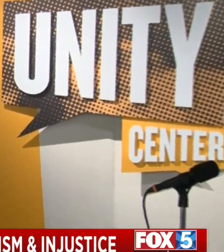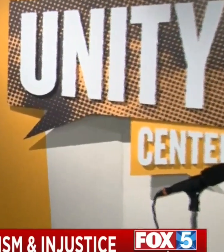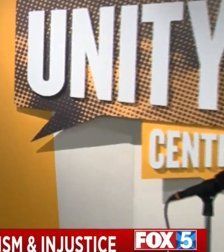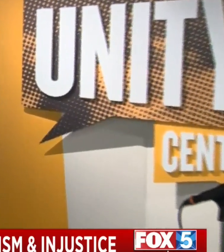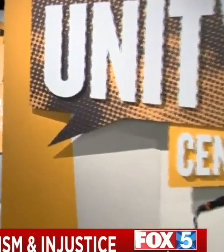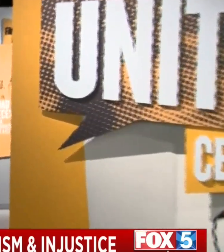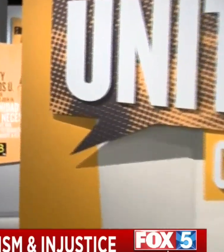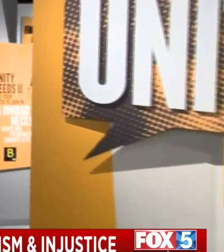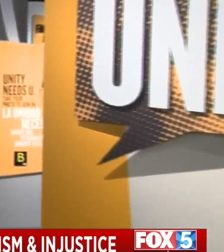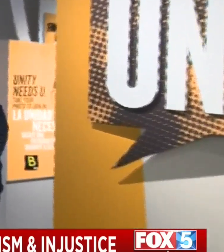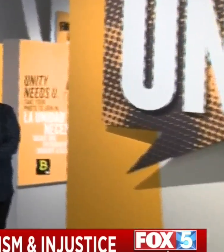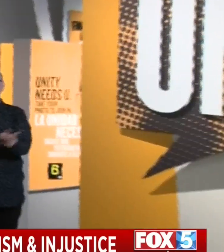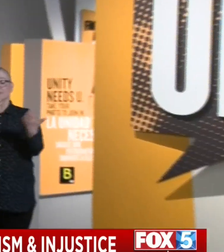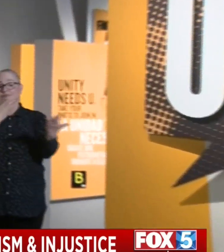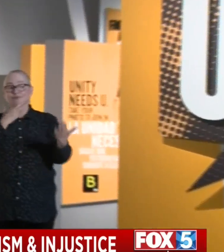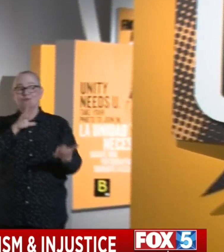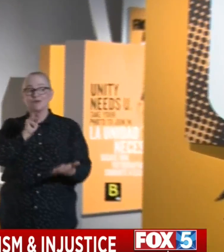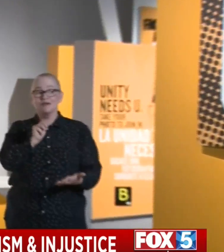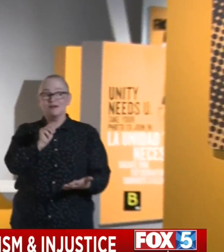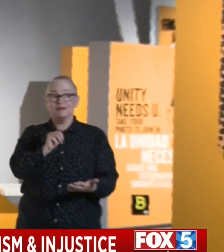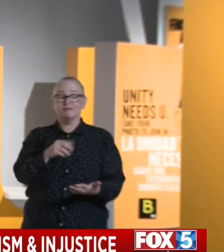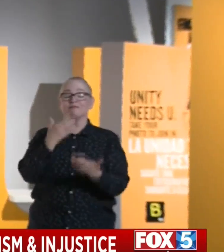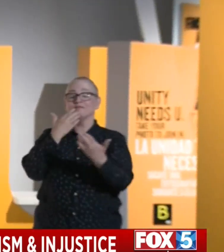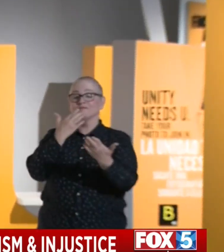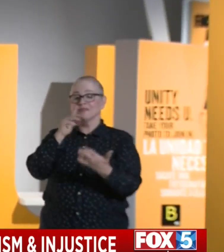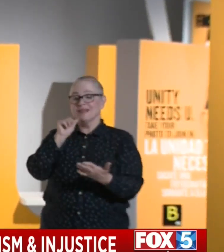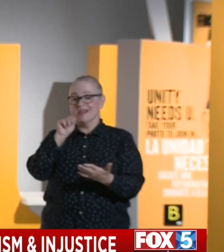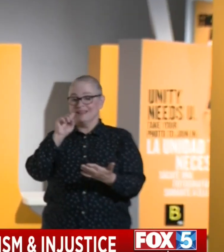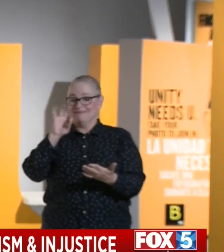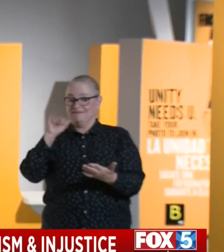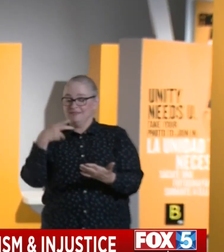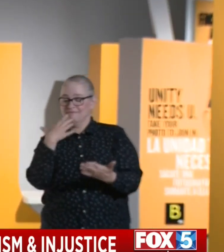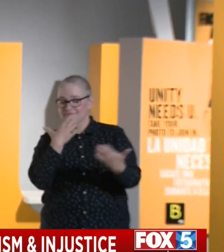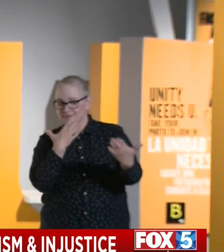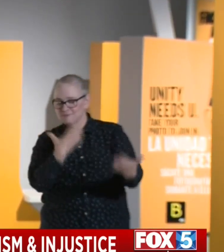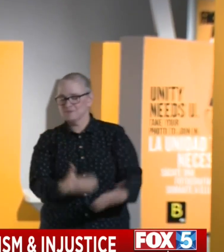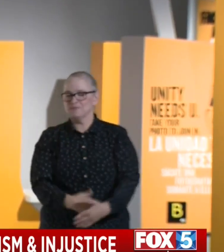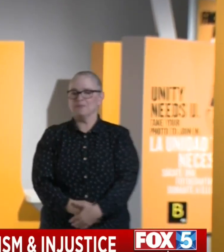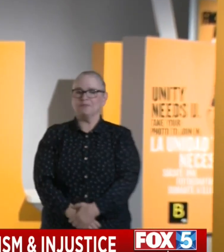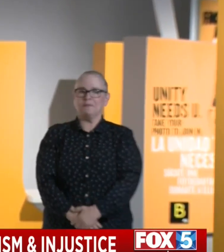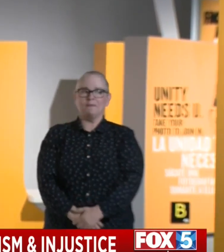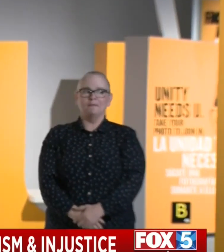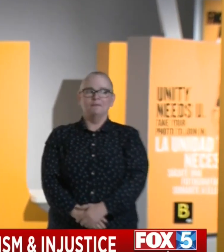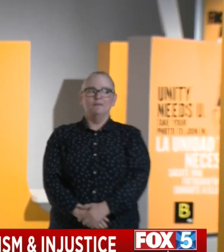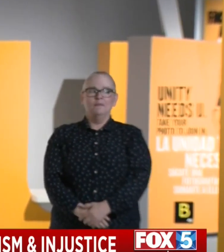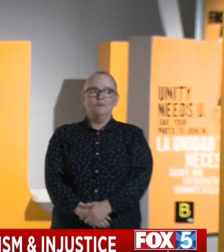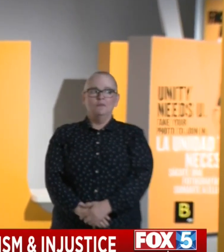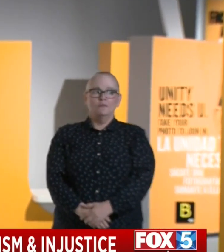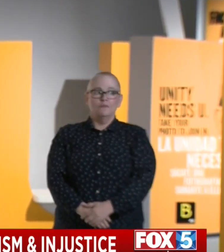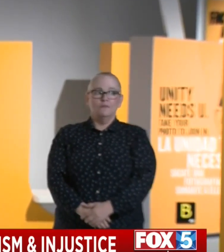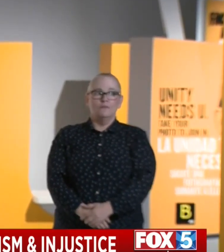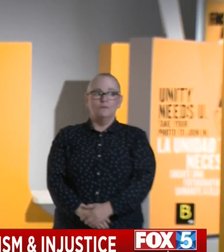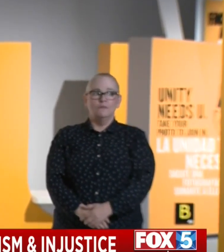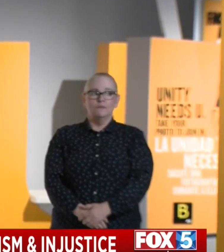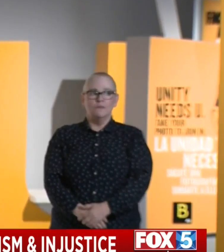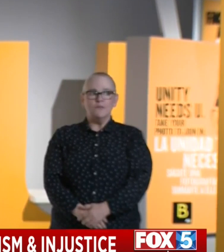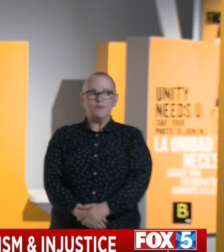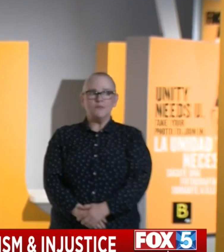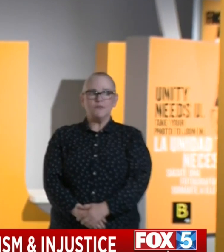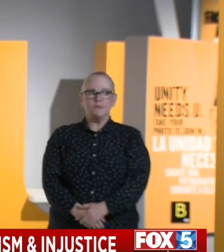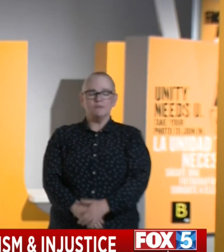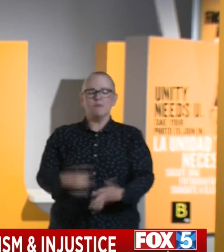Thank you, Ron. Thank you, Latifah. And let me just build on Ron's comments because I think they're important to underscore at the same time.